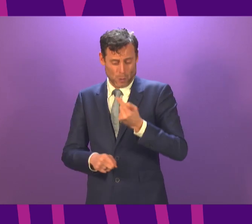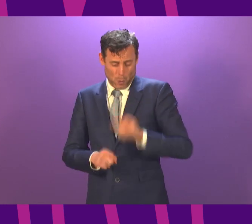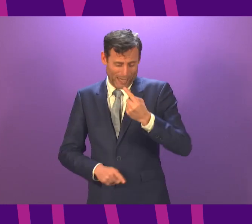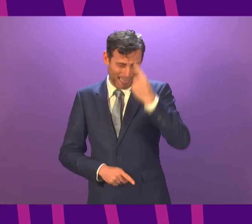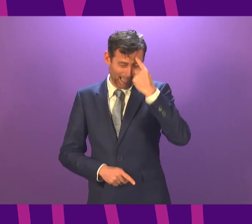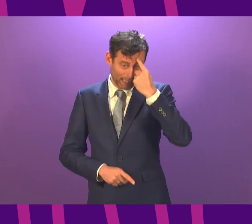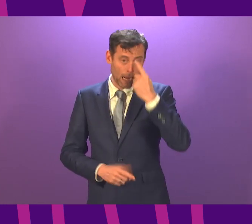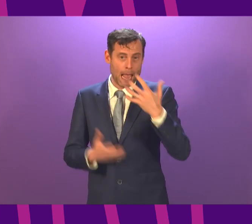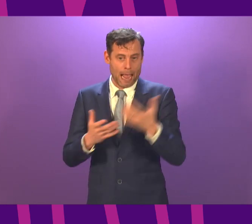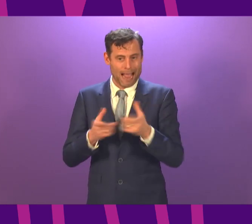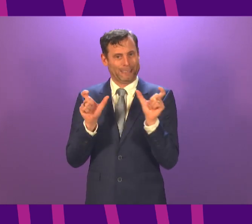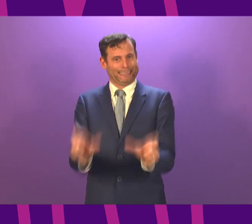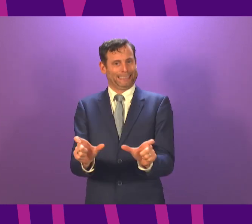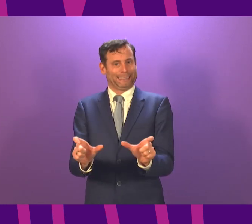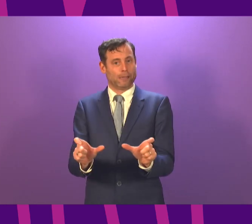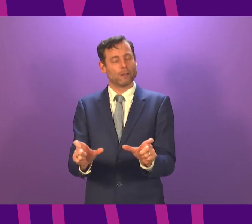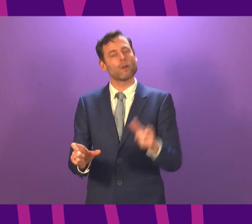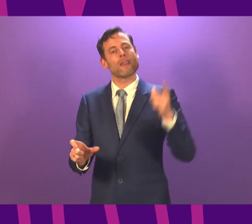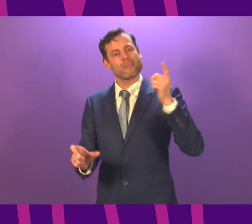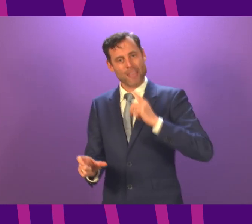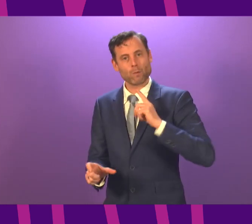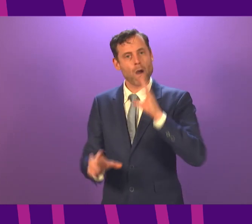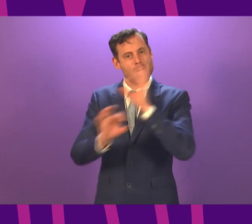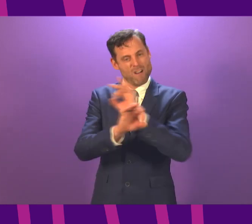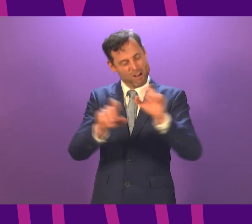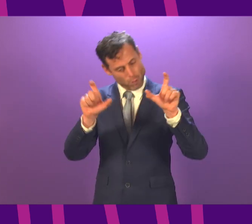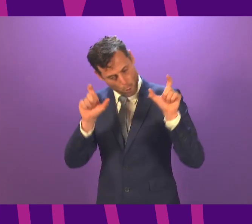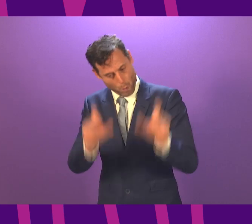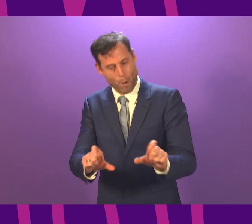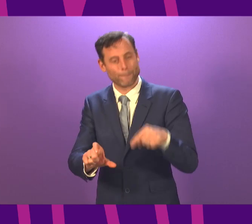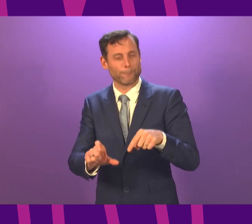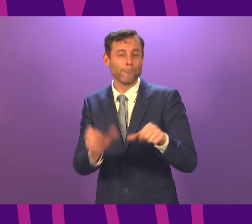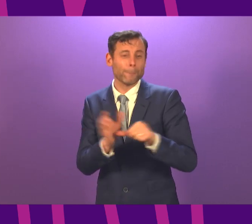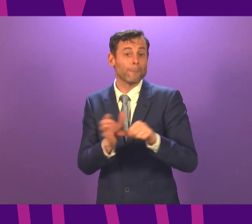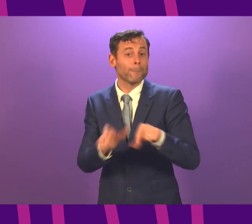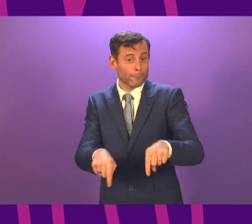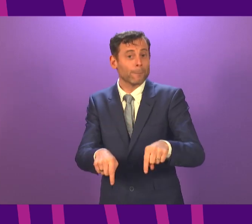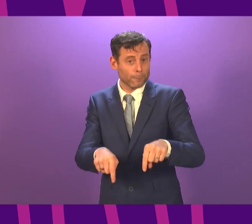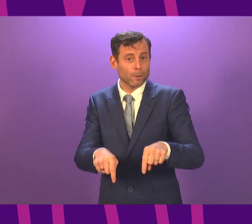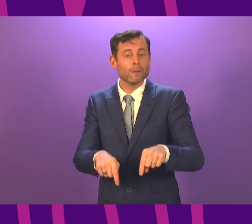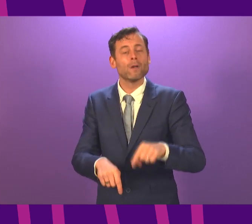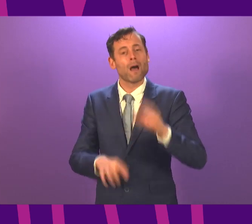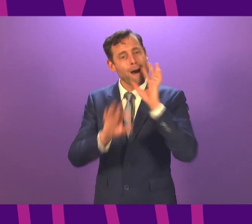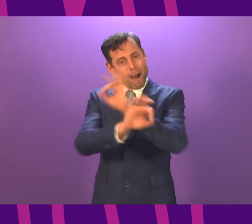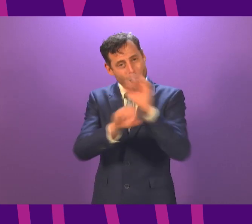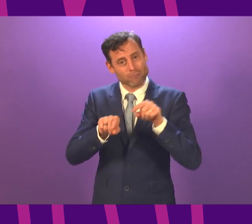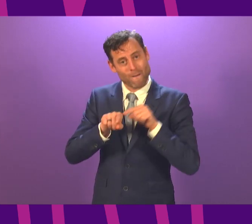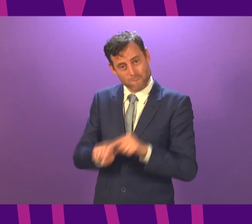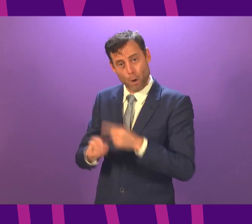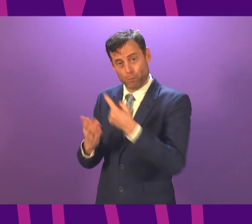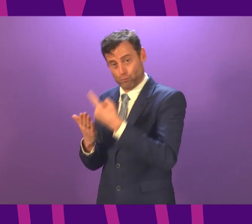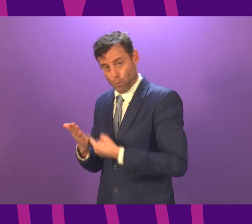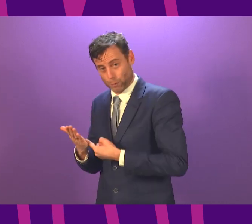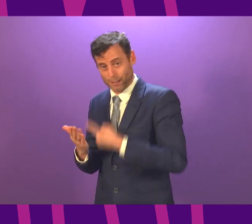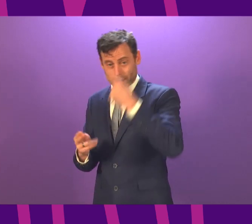For Government that means introducing tough measures as we have done so today and for all of us it means sticking to the rules. It means continuing